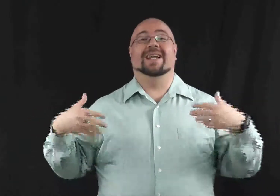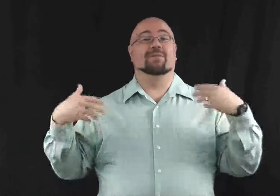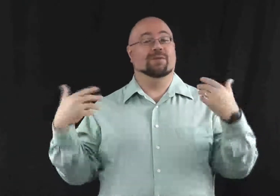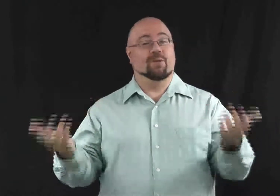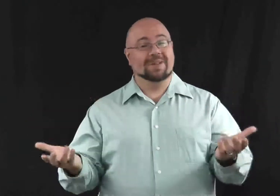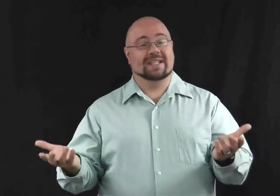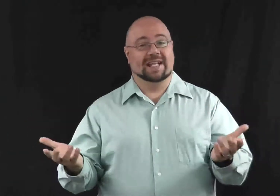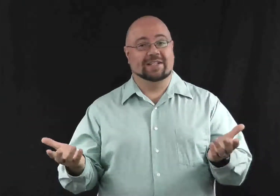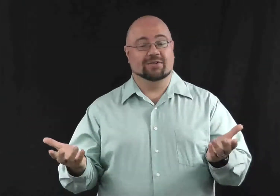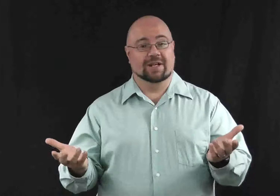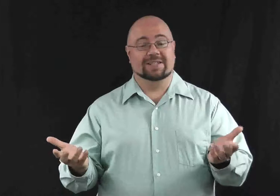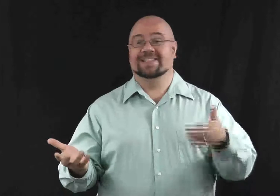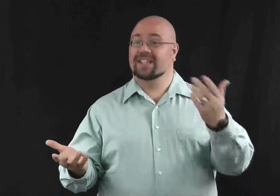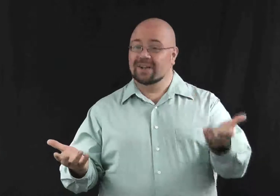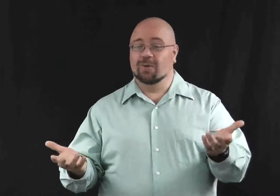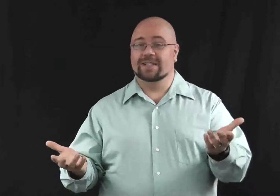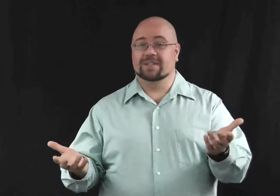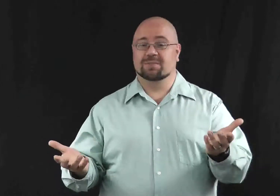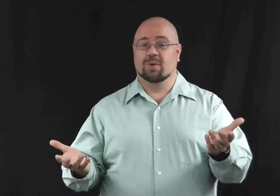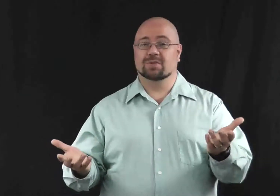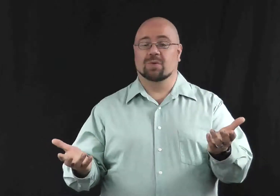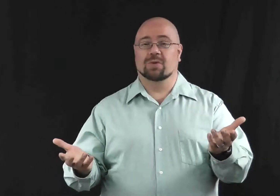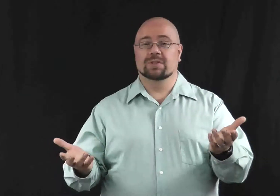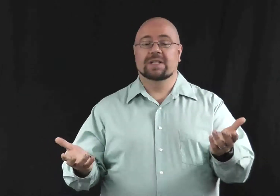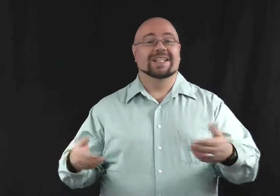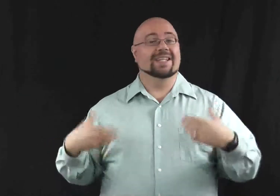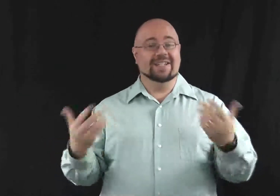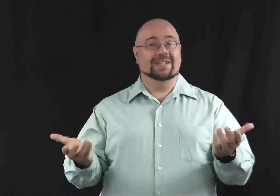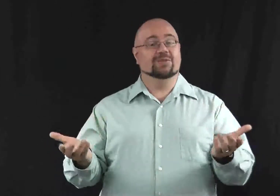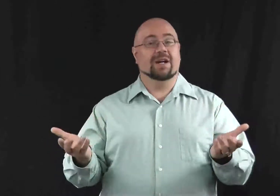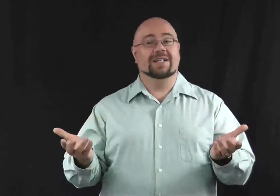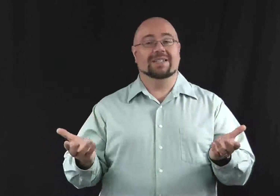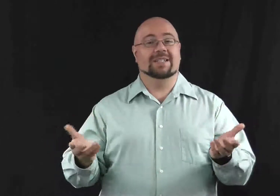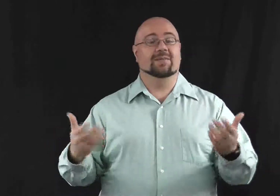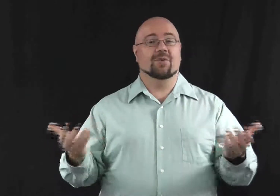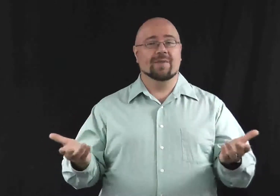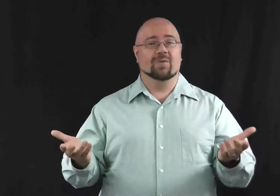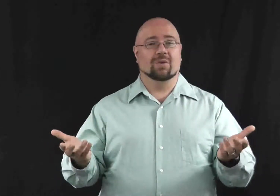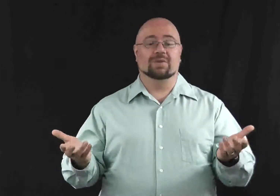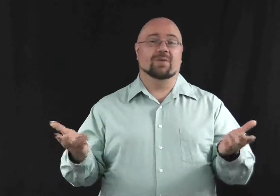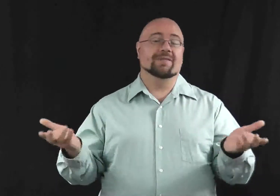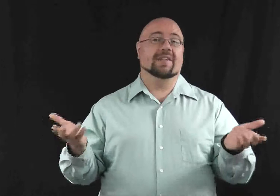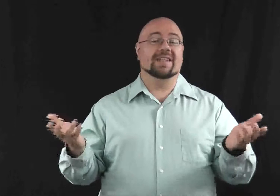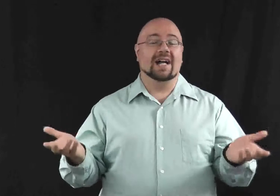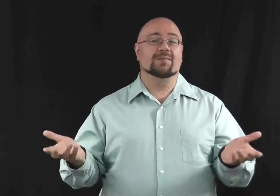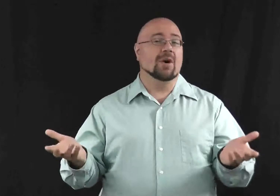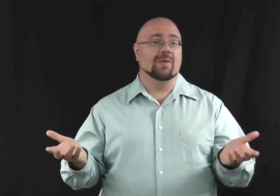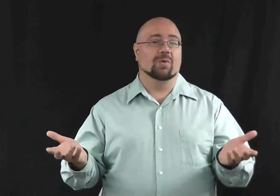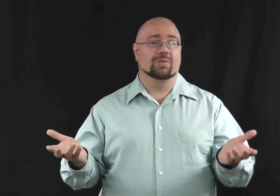performance enhancing drugs like steroids in the sports world, illegal drugs in the employment world or even in the non-employment world when it